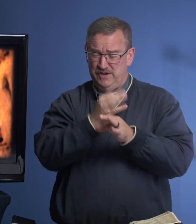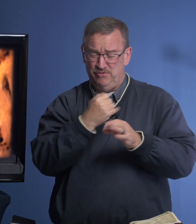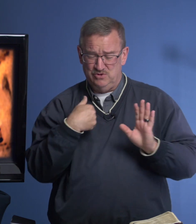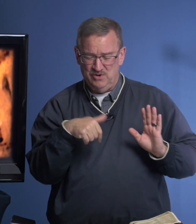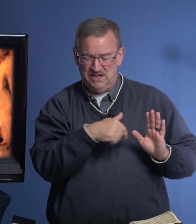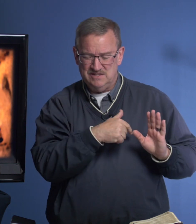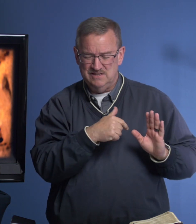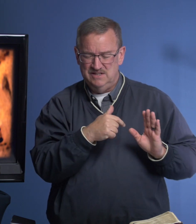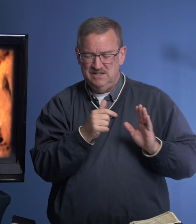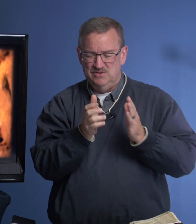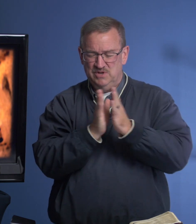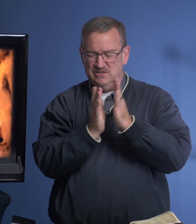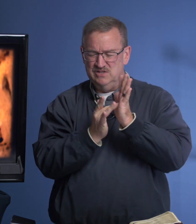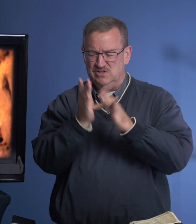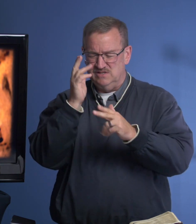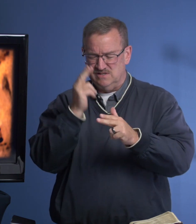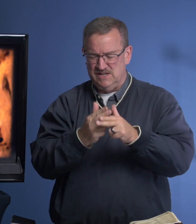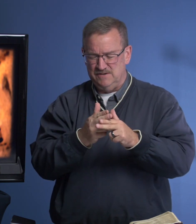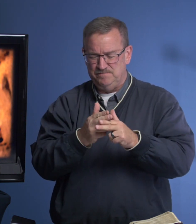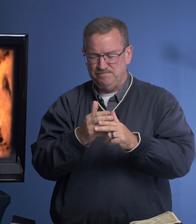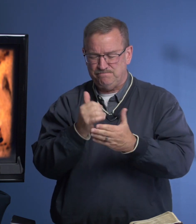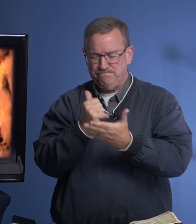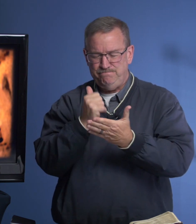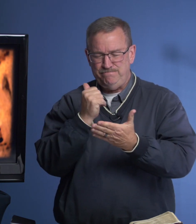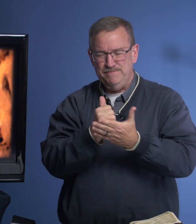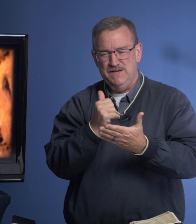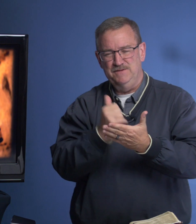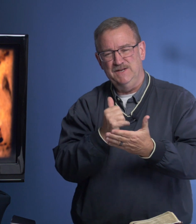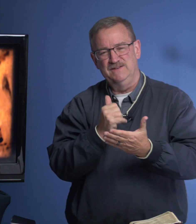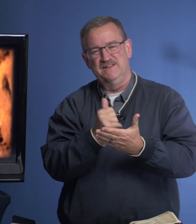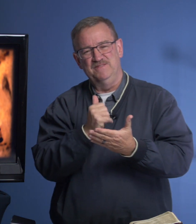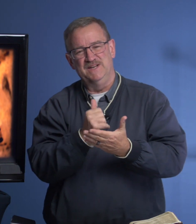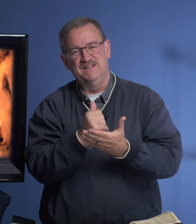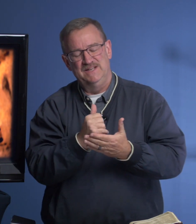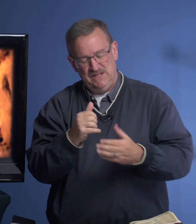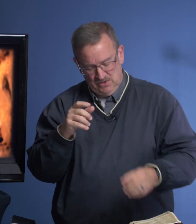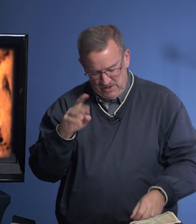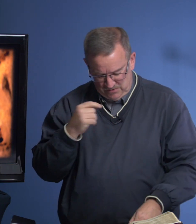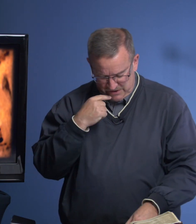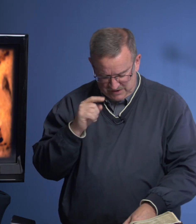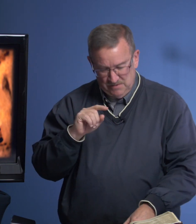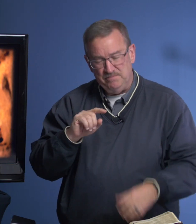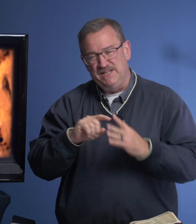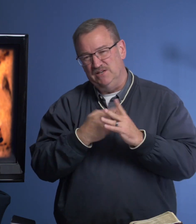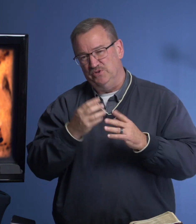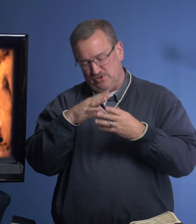faithful to us. We ask in Jesus' name. Amen. Amen. Well, I wanted to begin with a